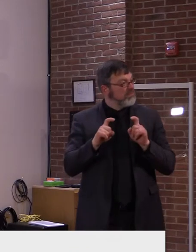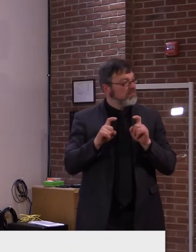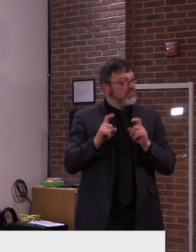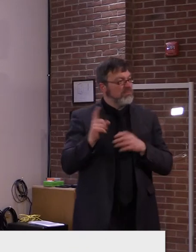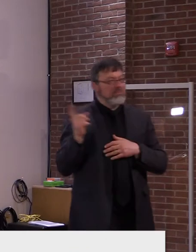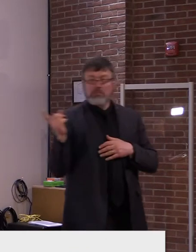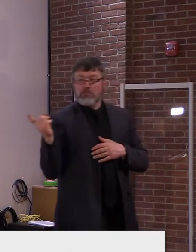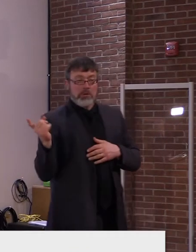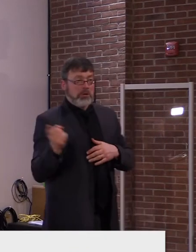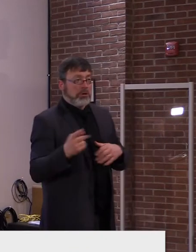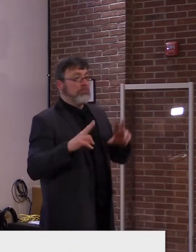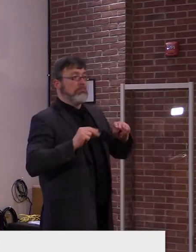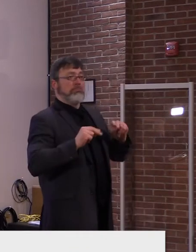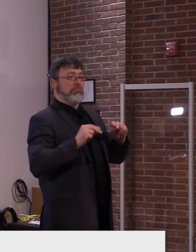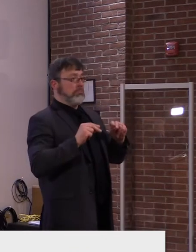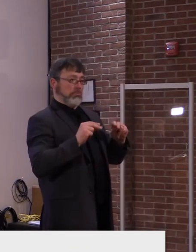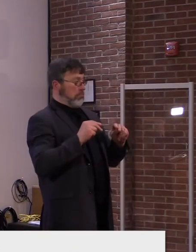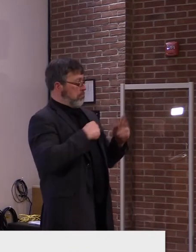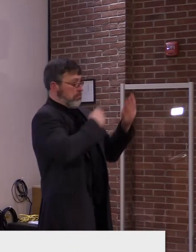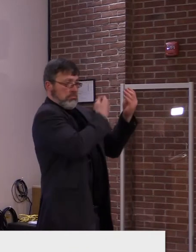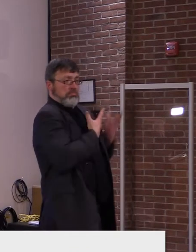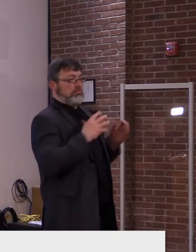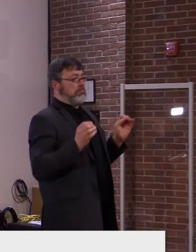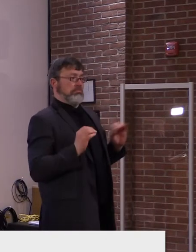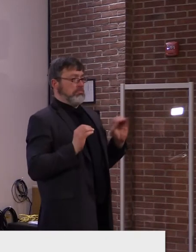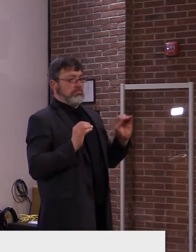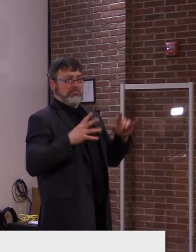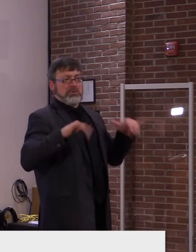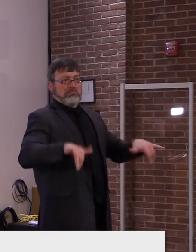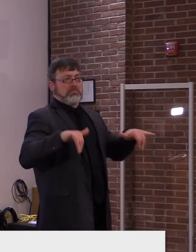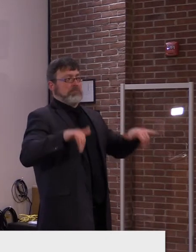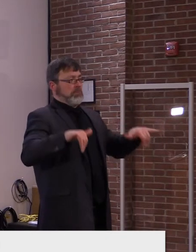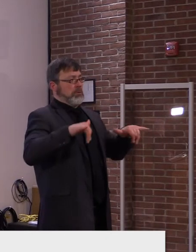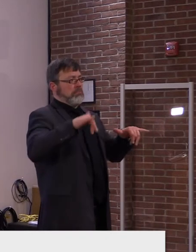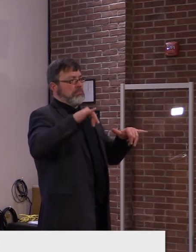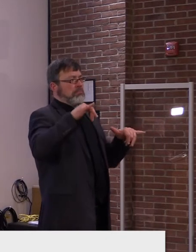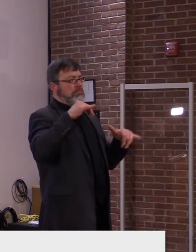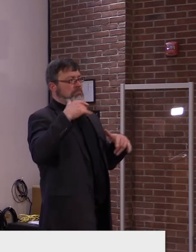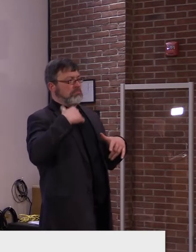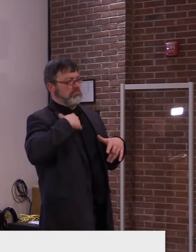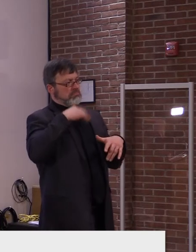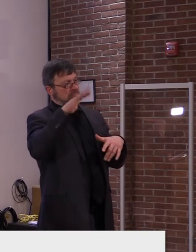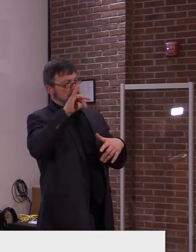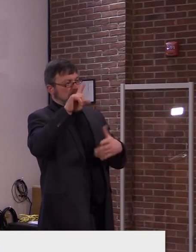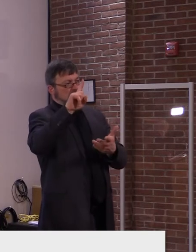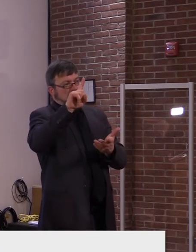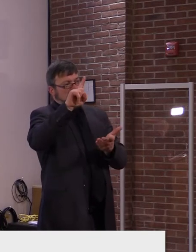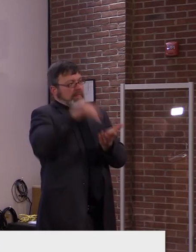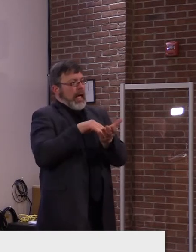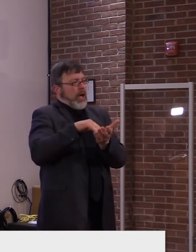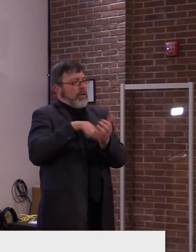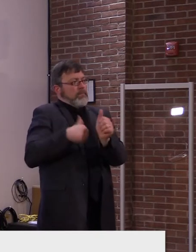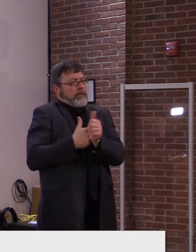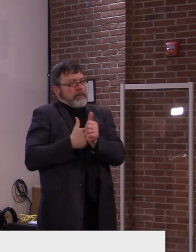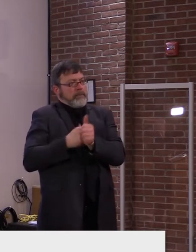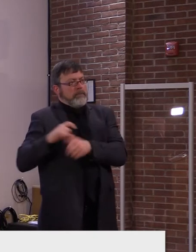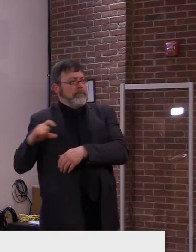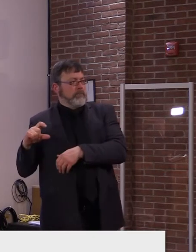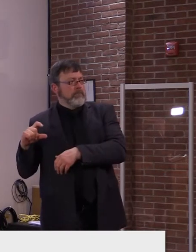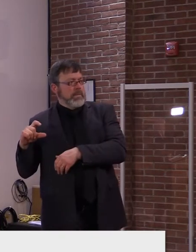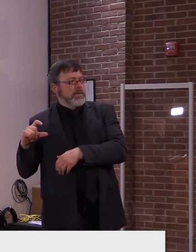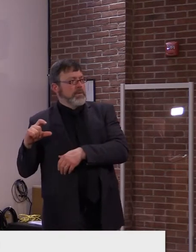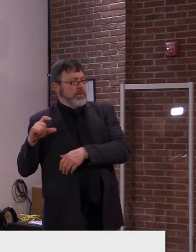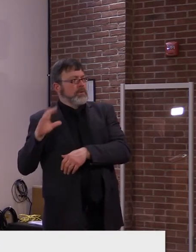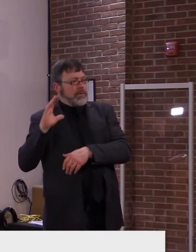you, I have previously mentioned, we, we have about a thousand doses in reserve that we use for this specific purpose